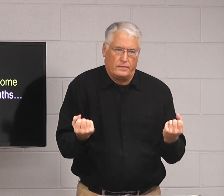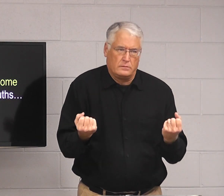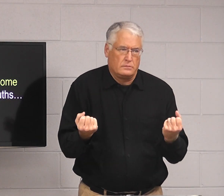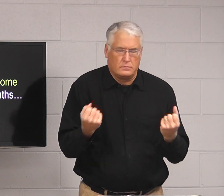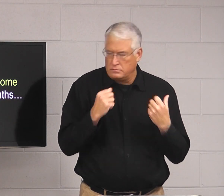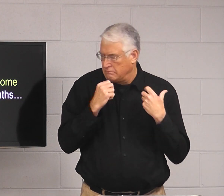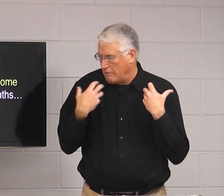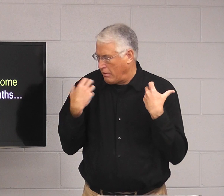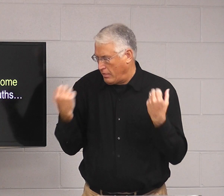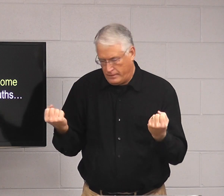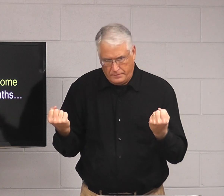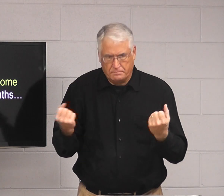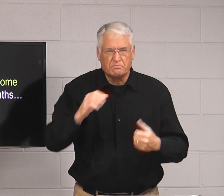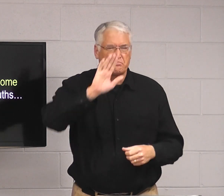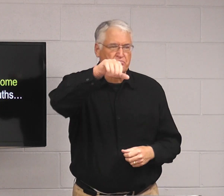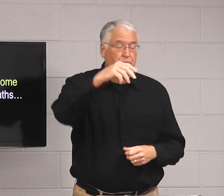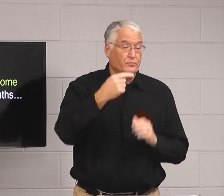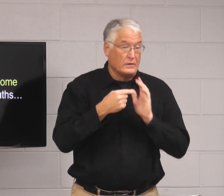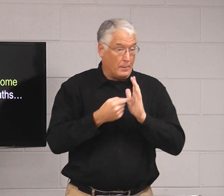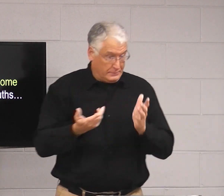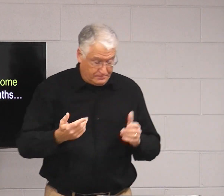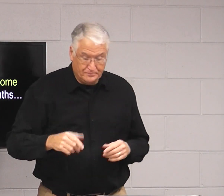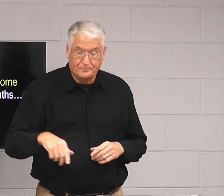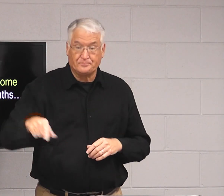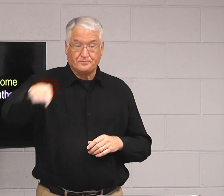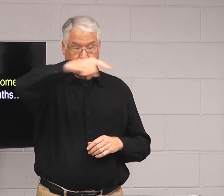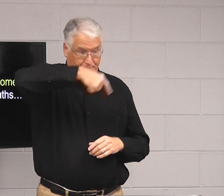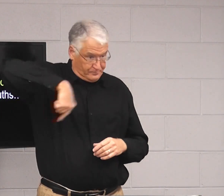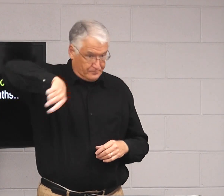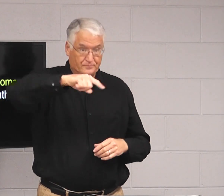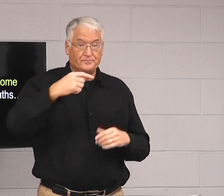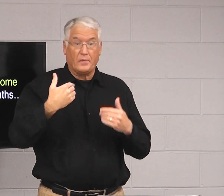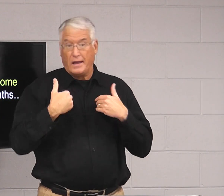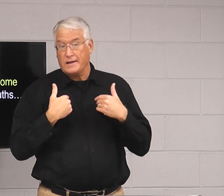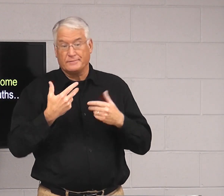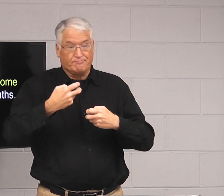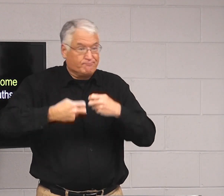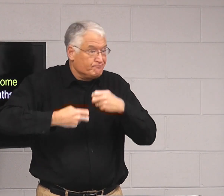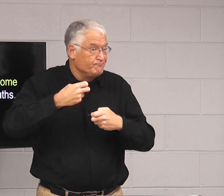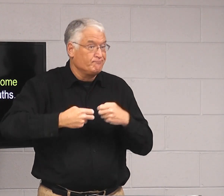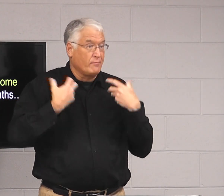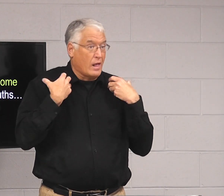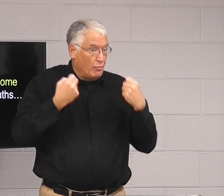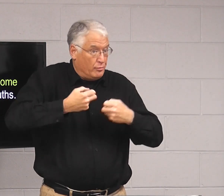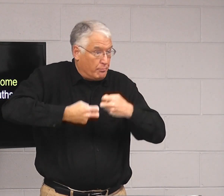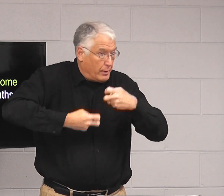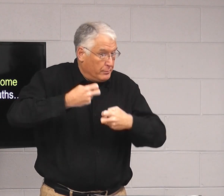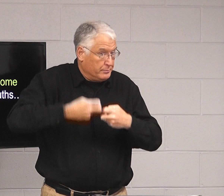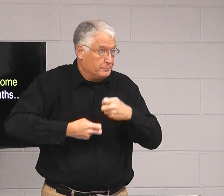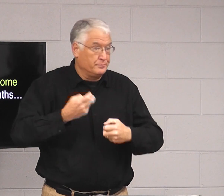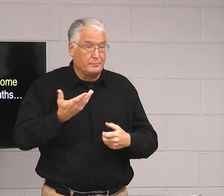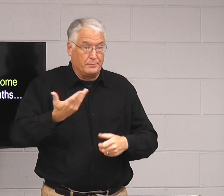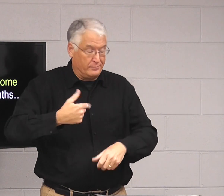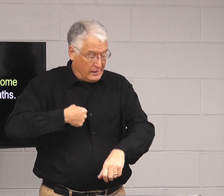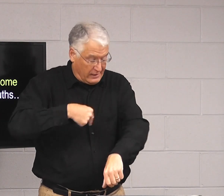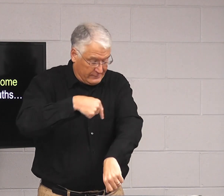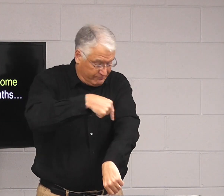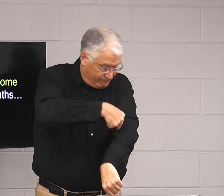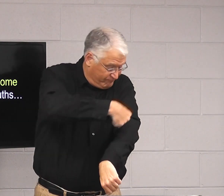anything that's not healthy. For example, so, we all have some health issues. Some of us do.